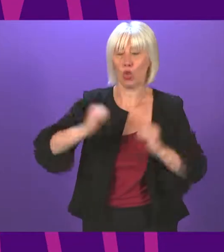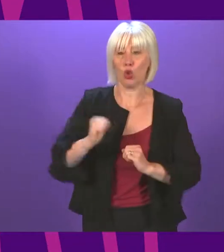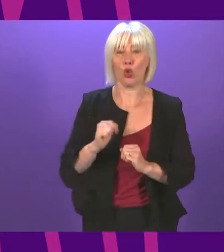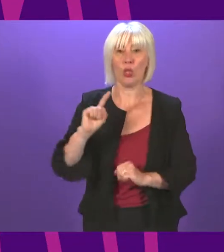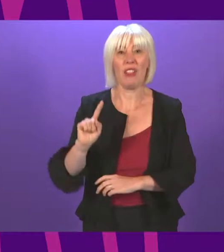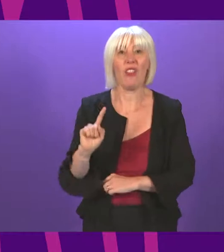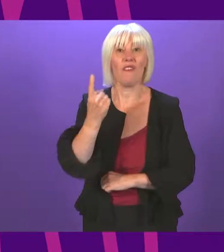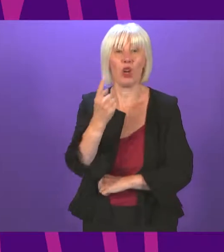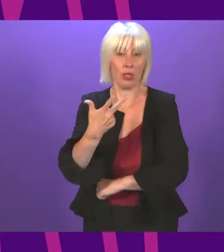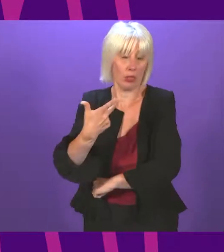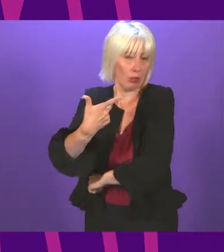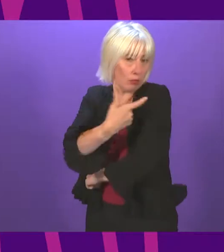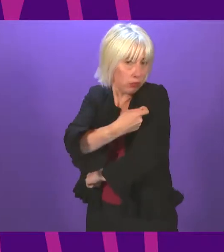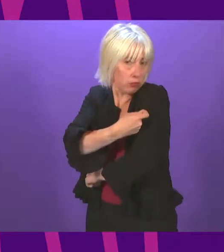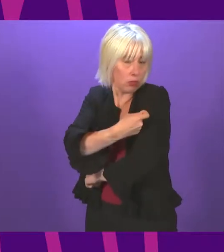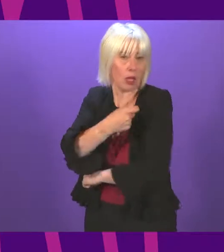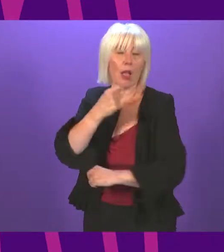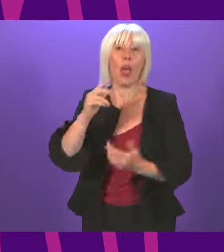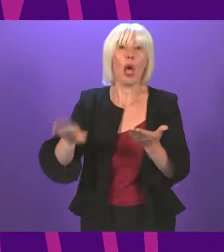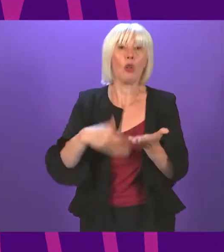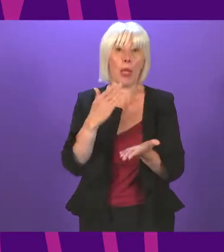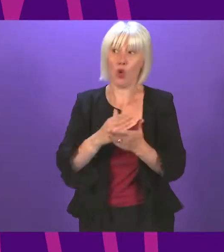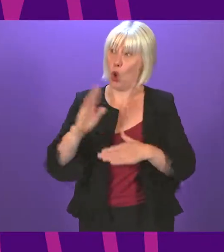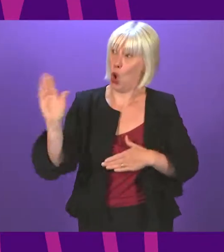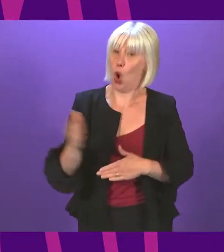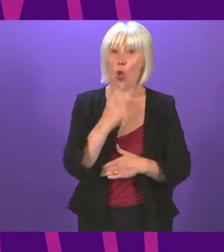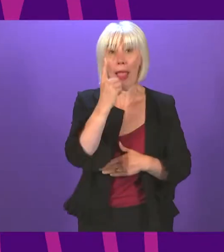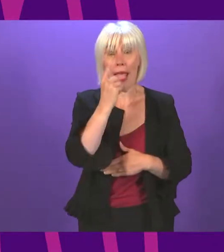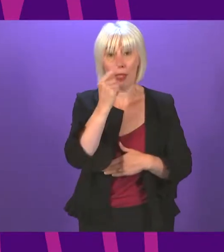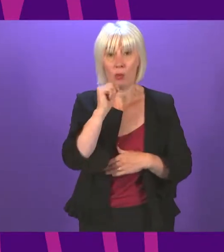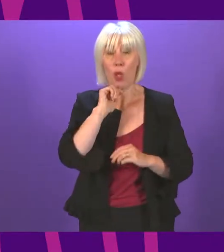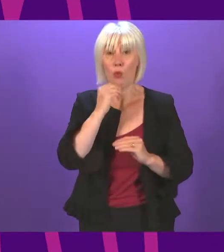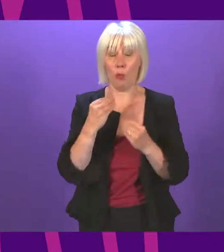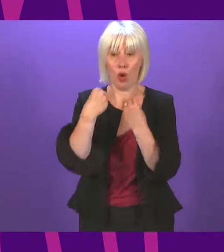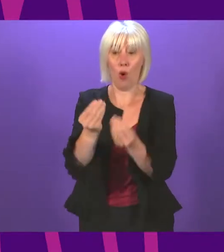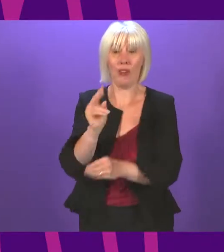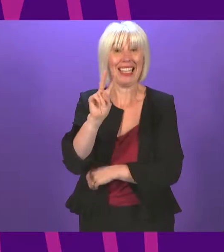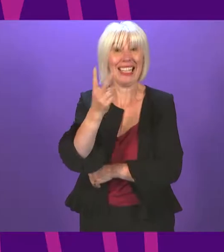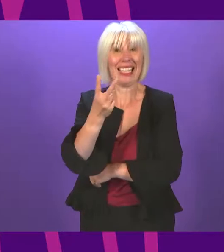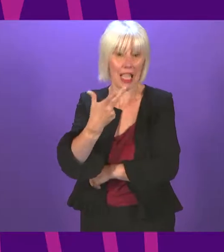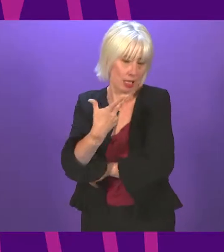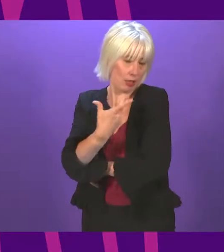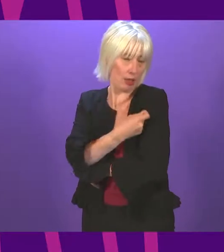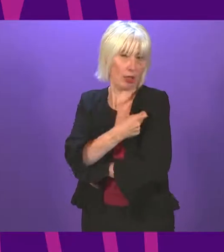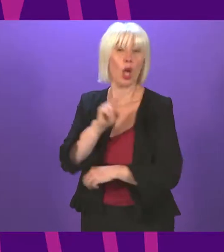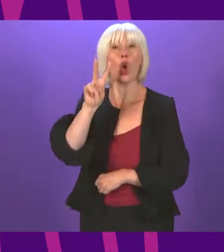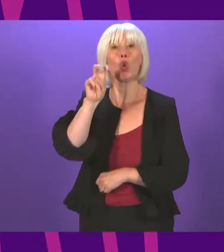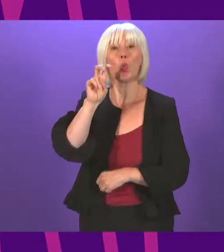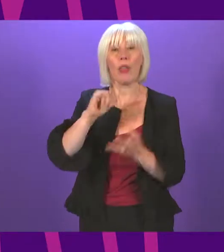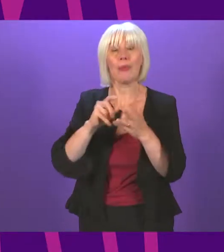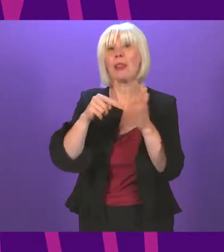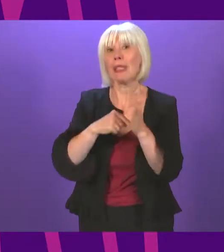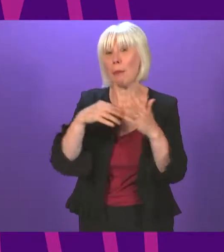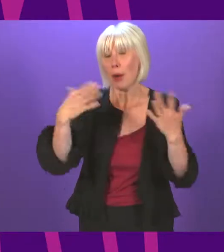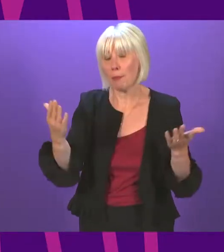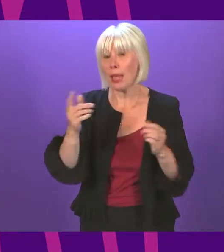of a Covid vaccine and we expect everyone who is eligible to be offered their second dose by the 12th of September. Drop-in